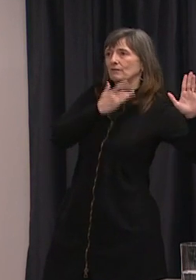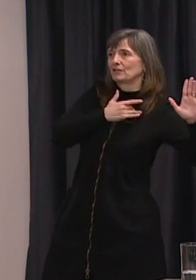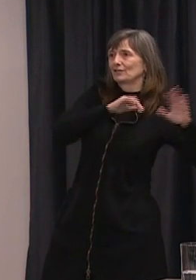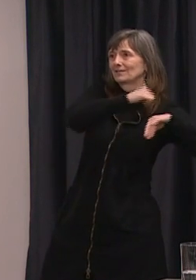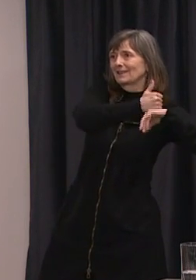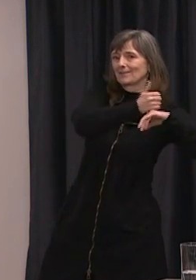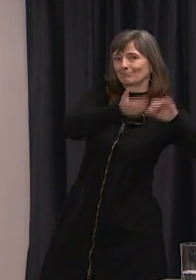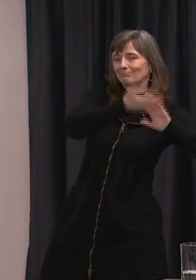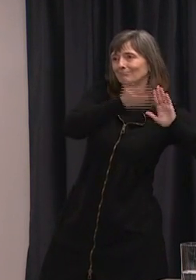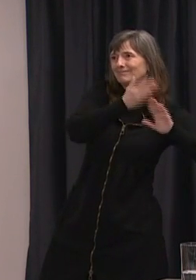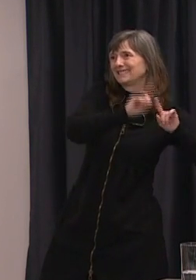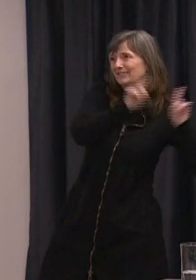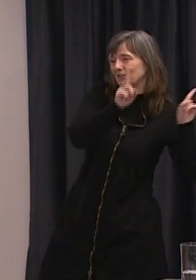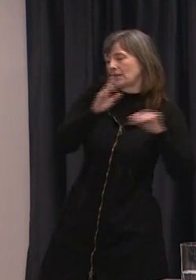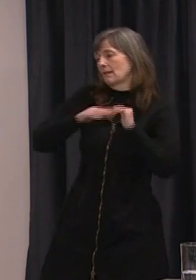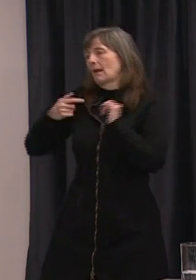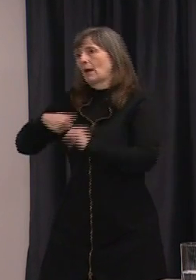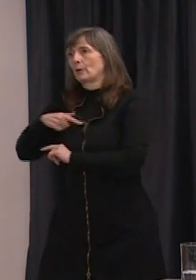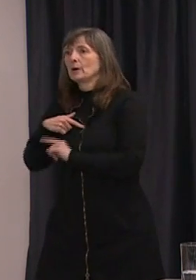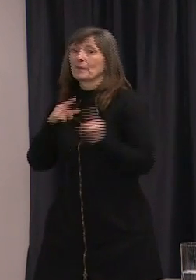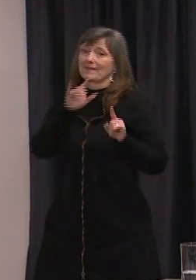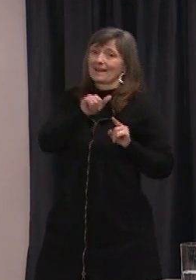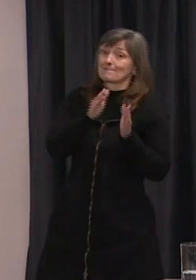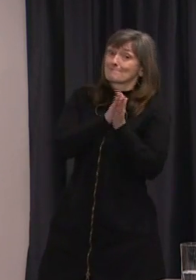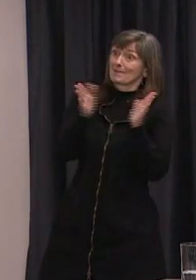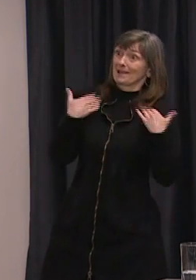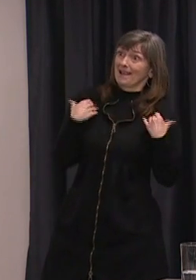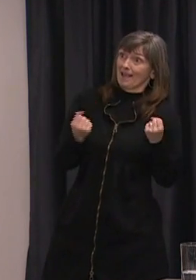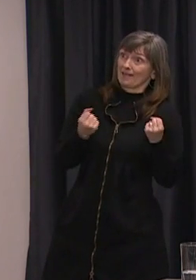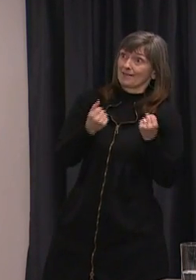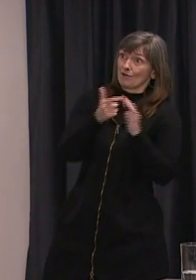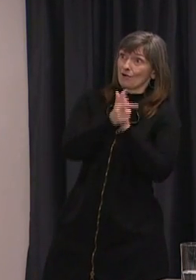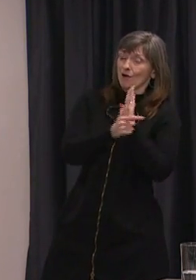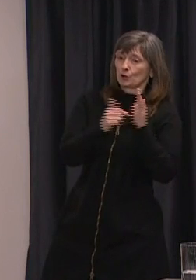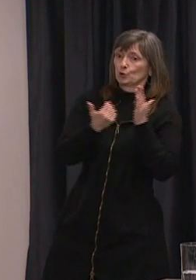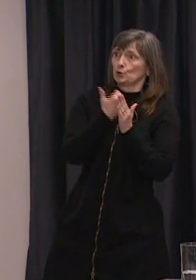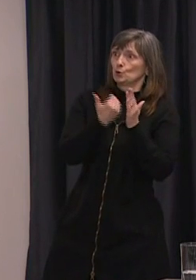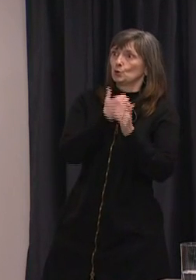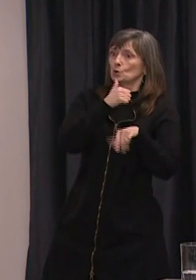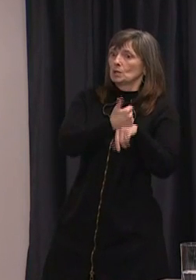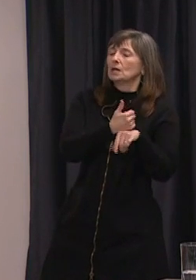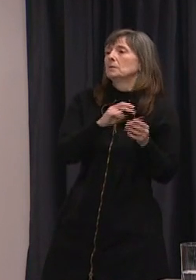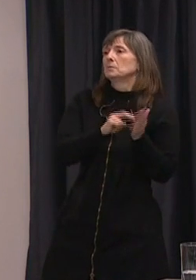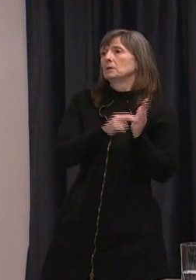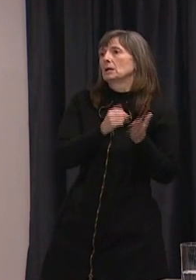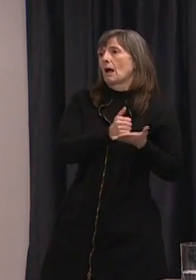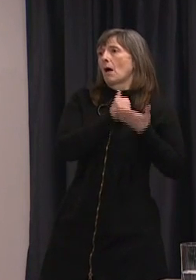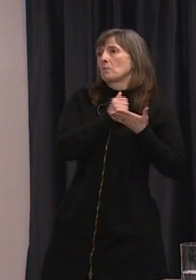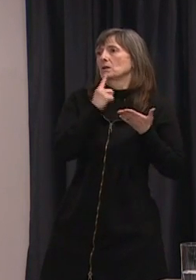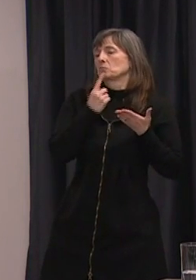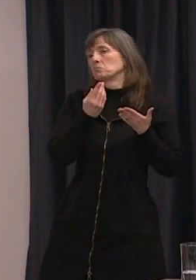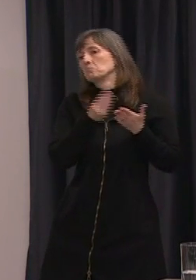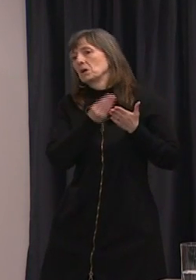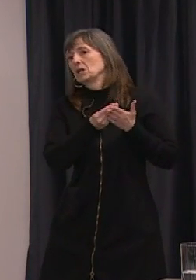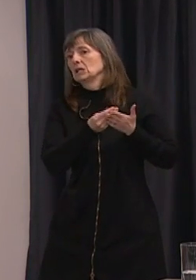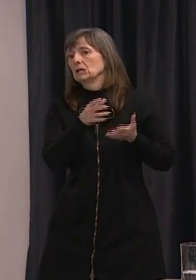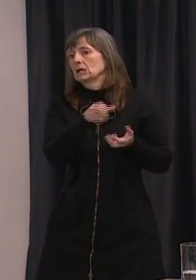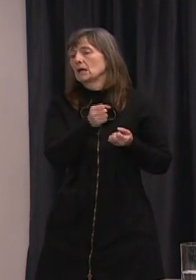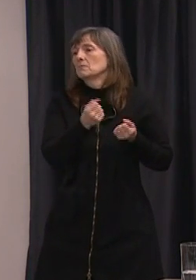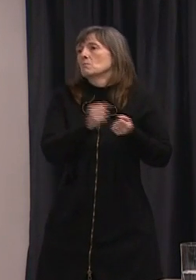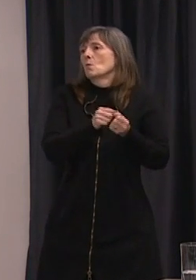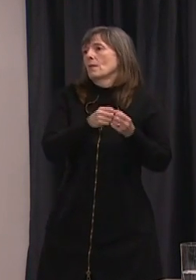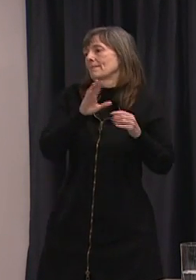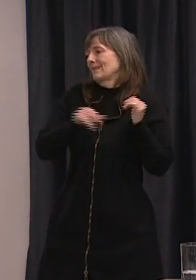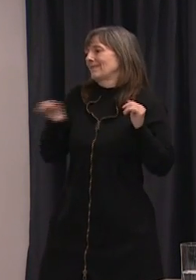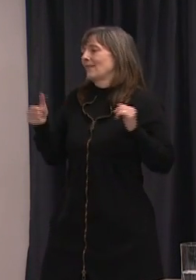would operate now with our new uh public health and health promotion act uh in this situation uh versus uh the more traditional states of